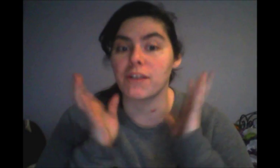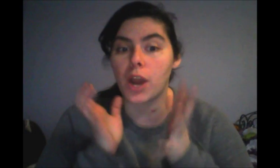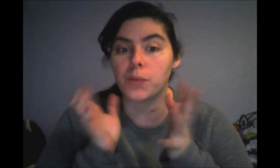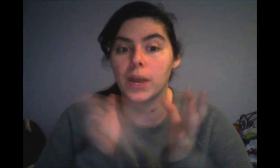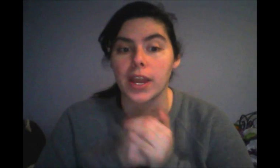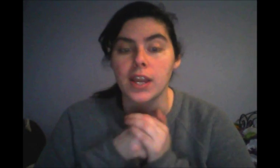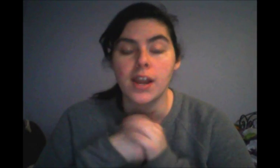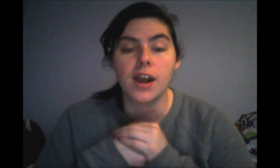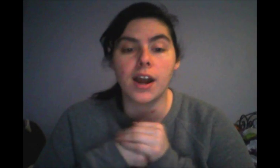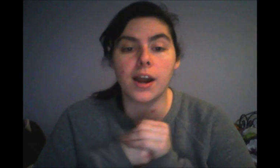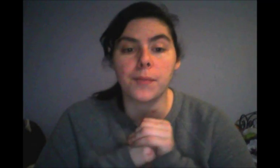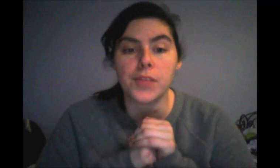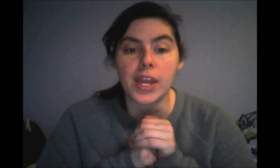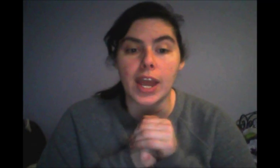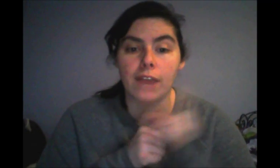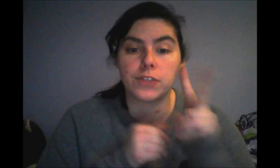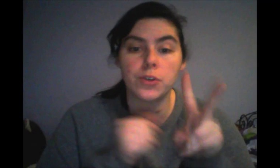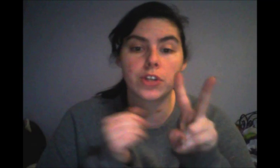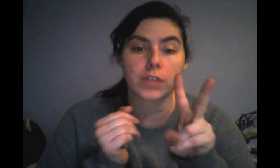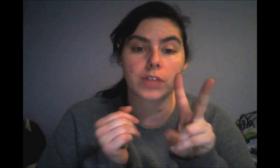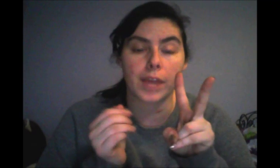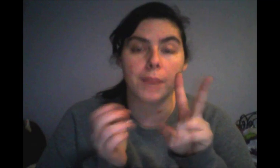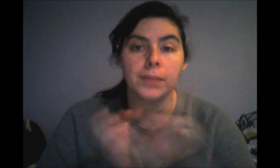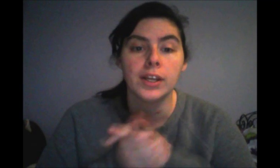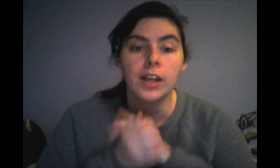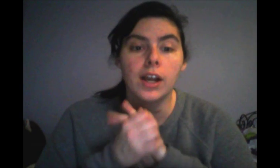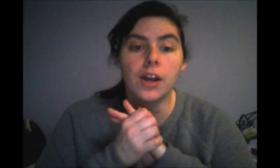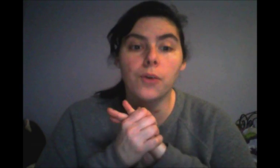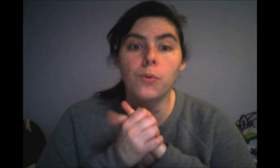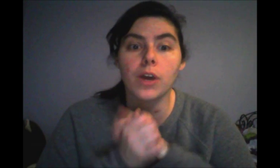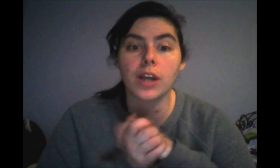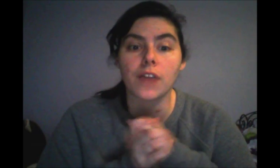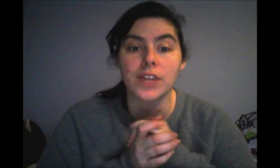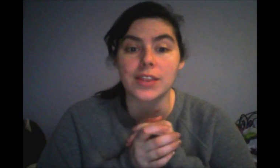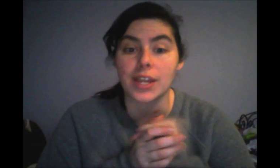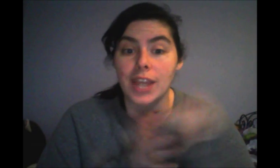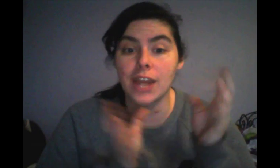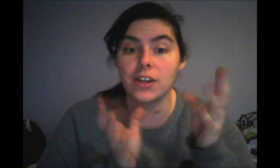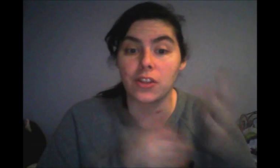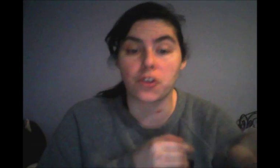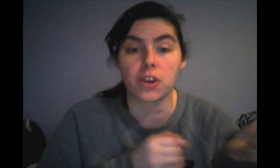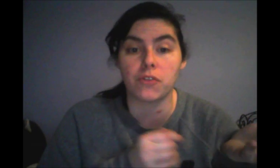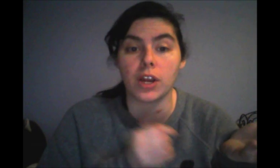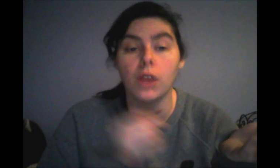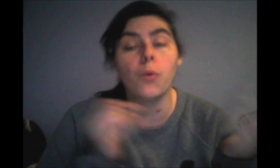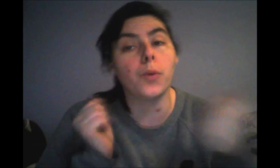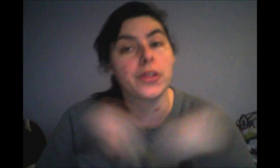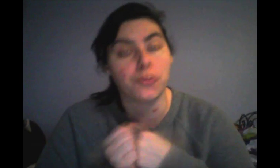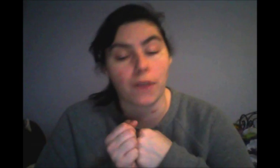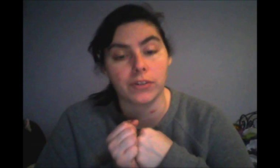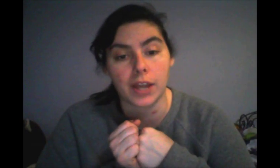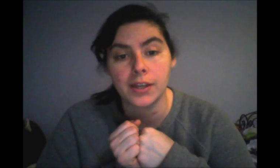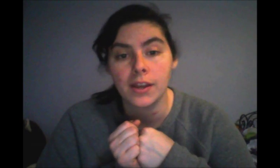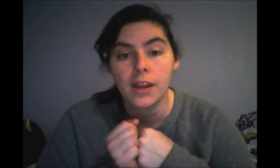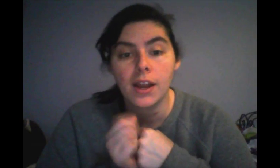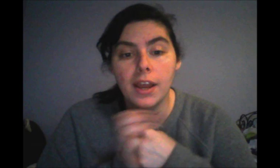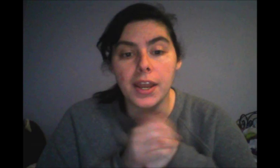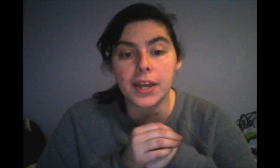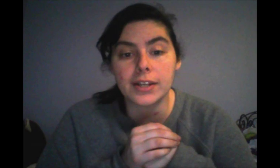Broadway. Um, they have two shows coming up. Uh, one on the 9th. Again, the Crooked Rail with Rebel 9. And,